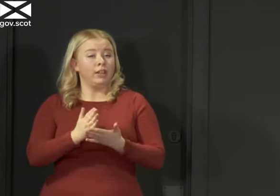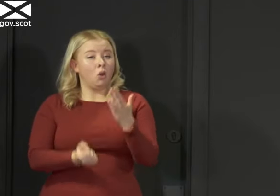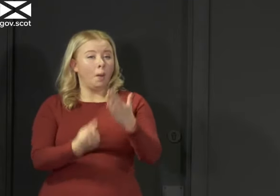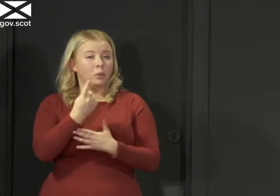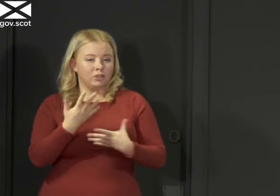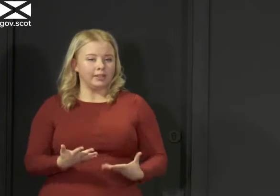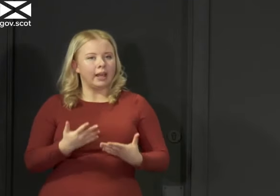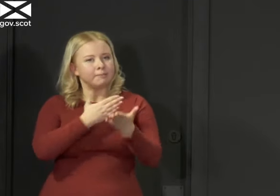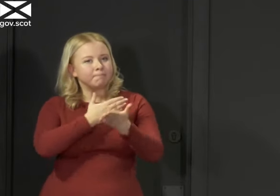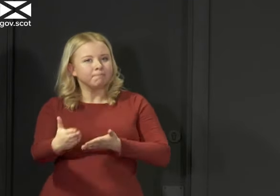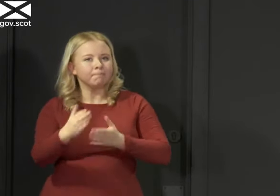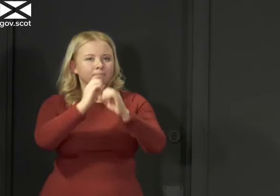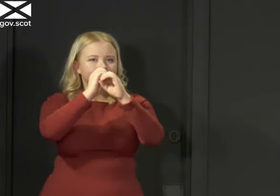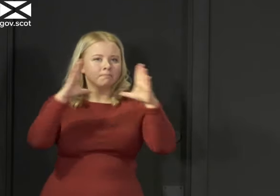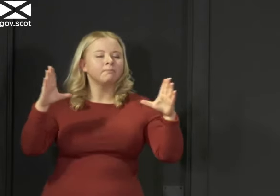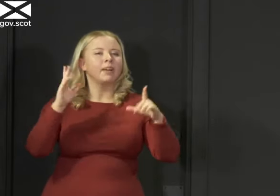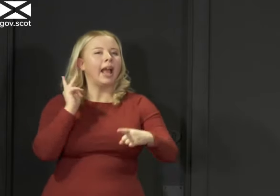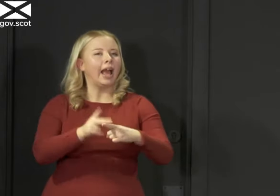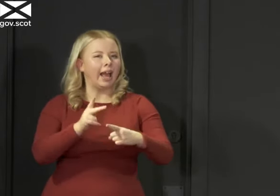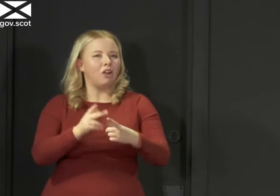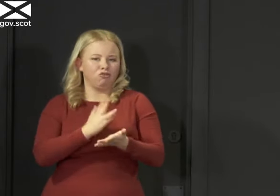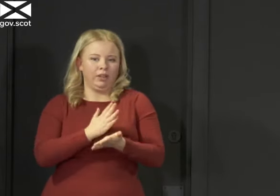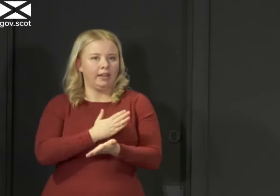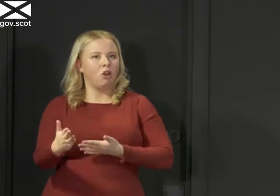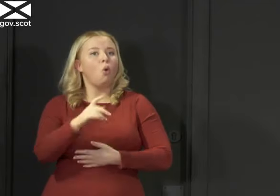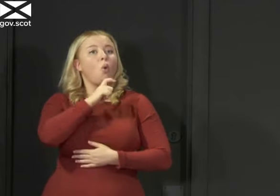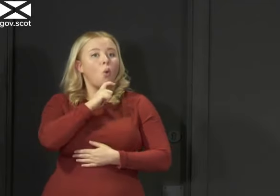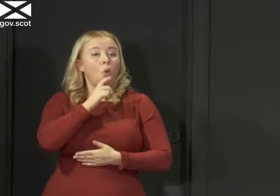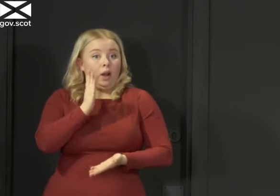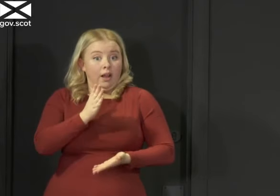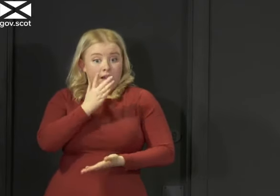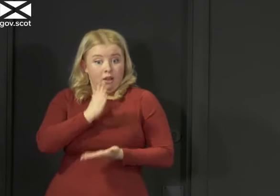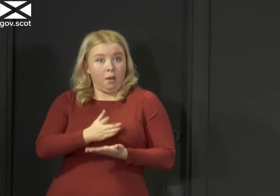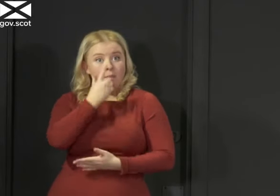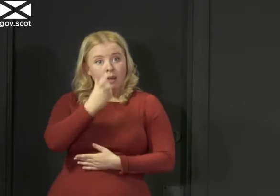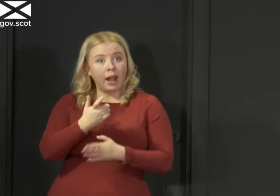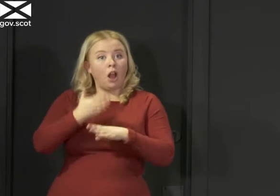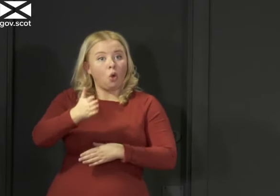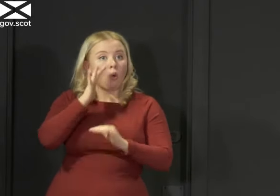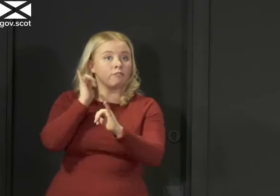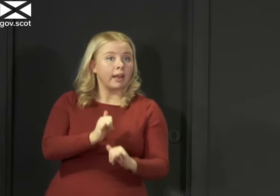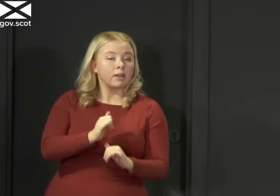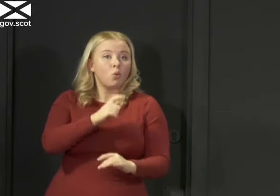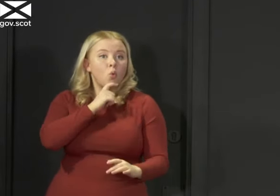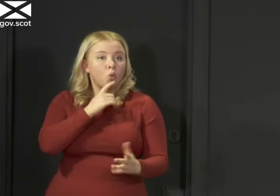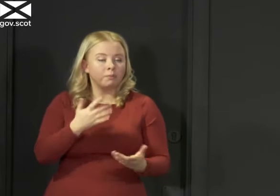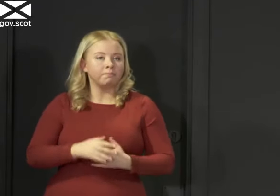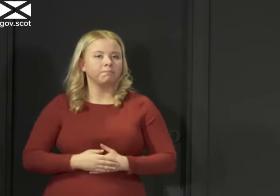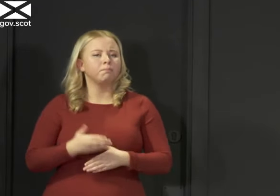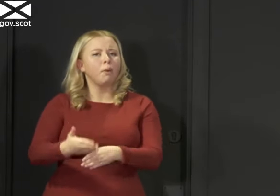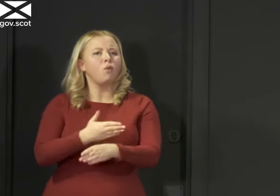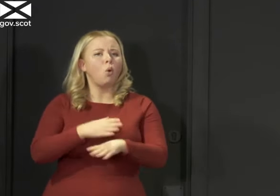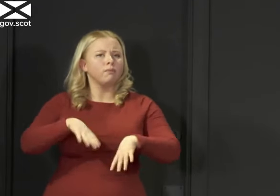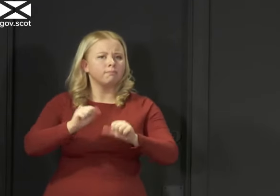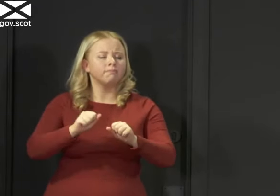to set out again so that it is clear who is eligible right now to access testing. But before I do that, let me